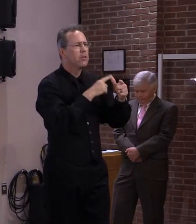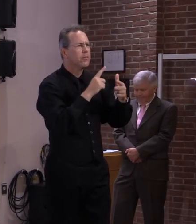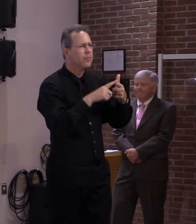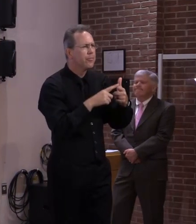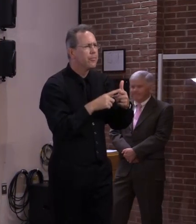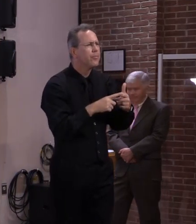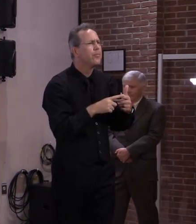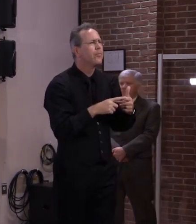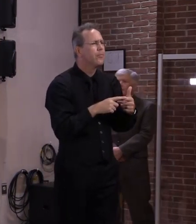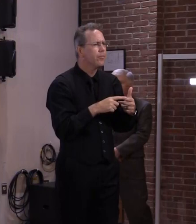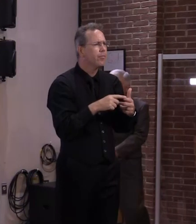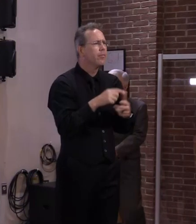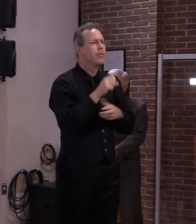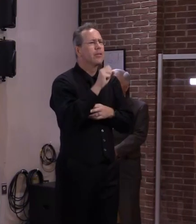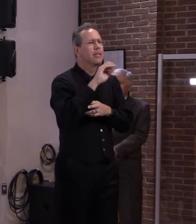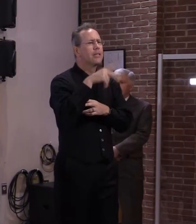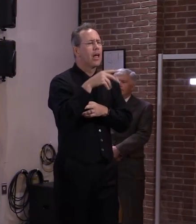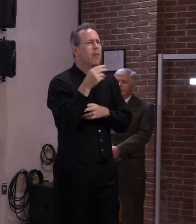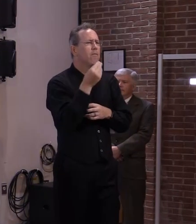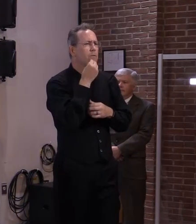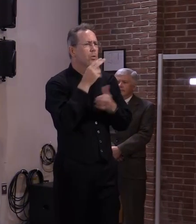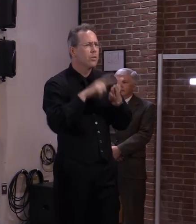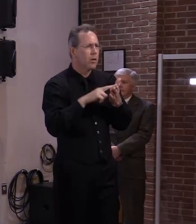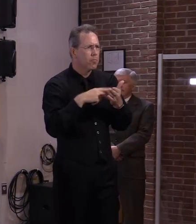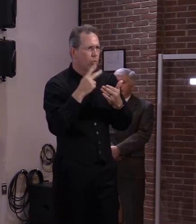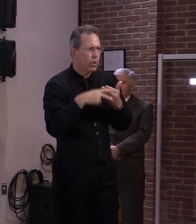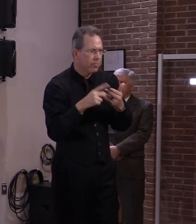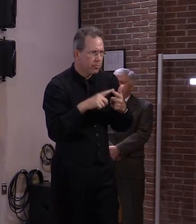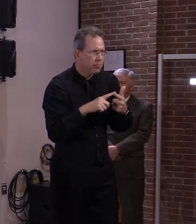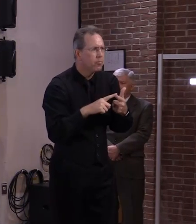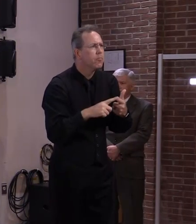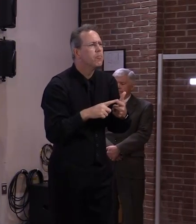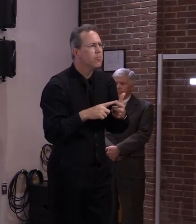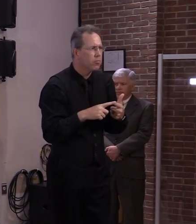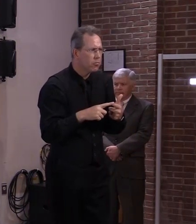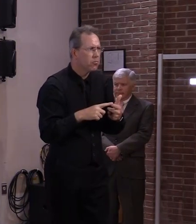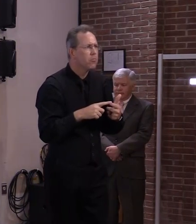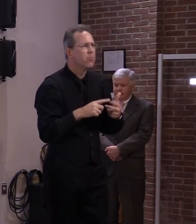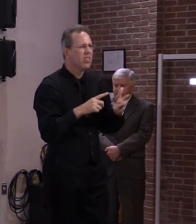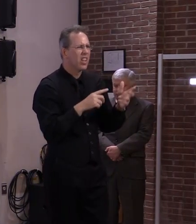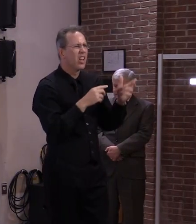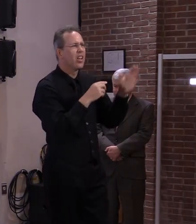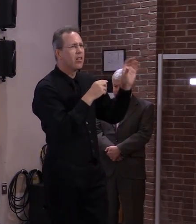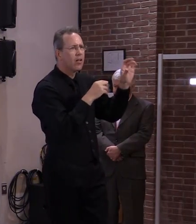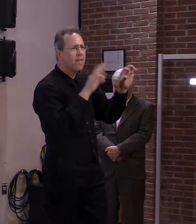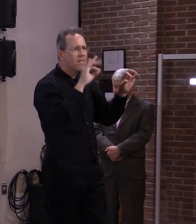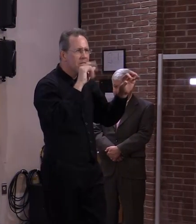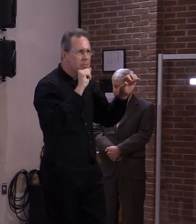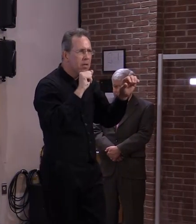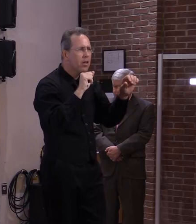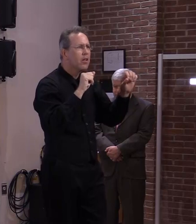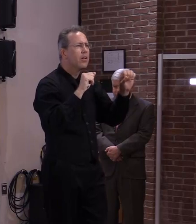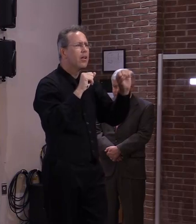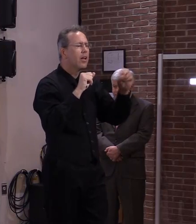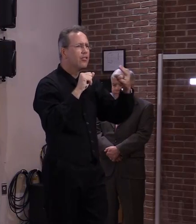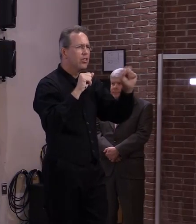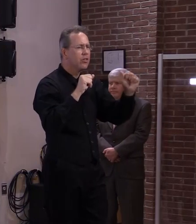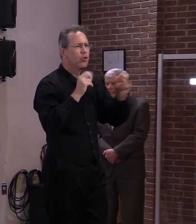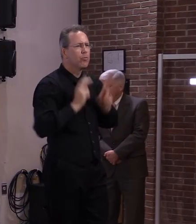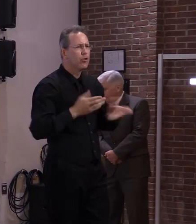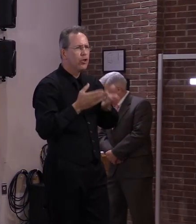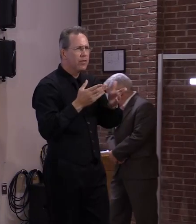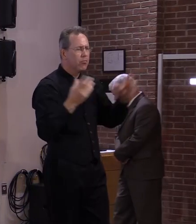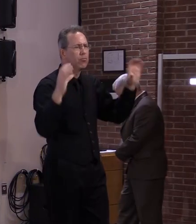assistance for um that's coming from hhs from a different program thank you all as always